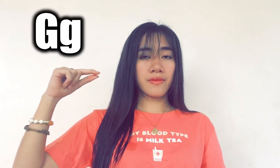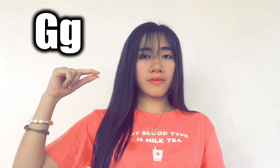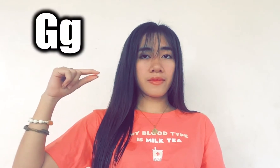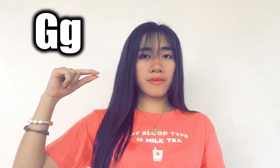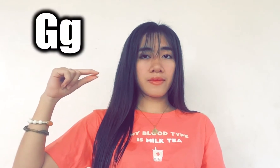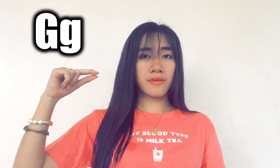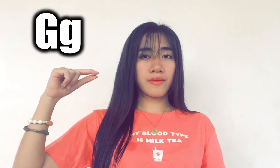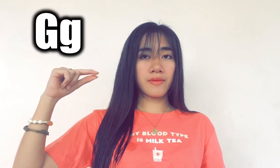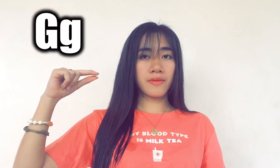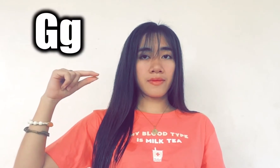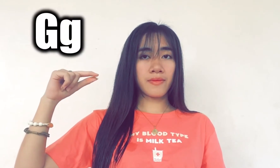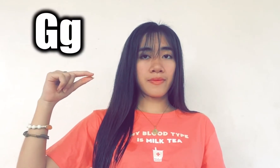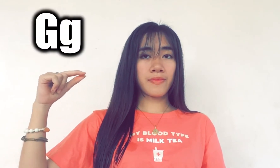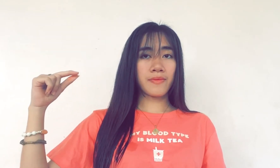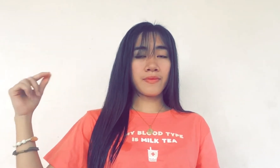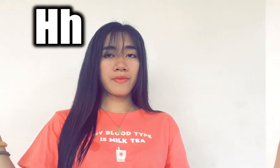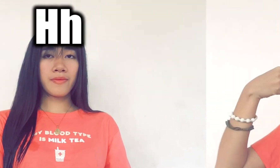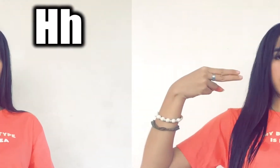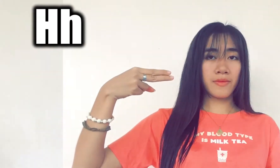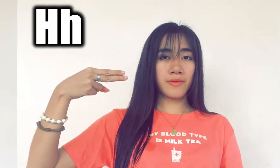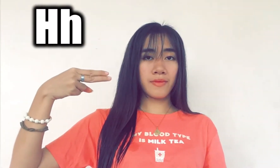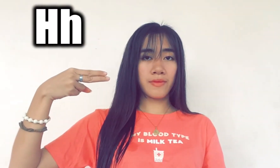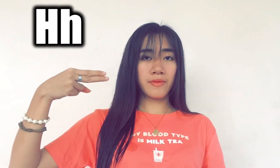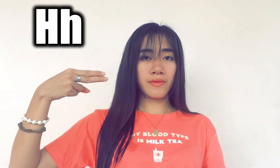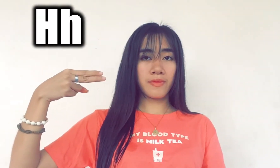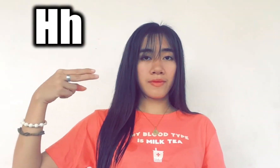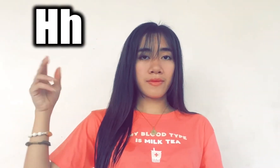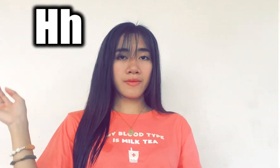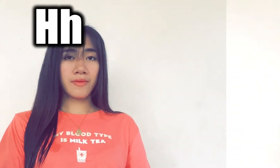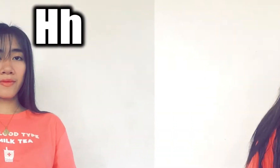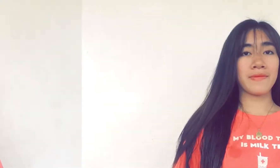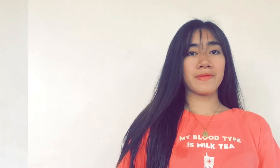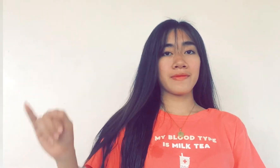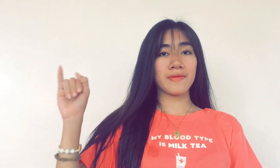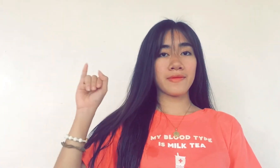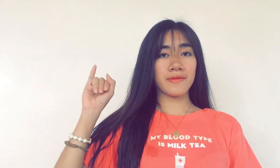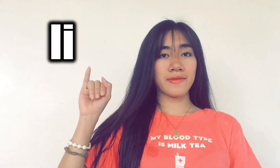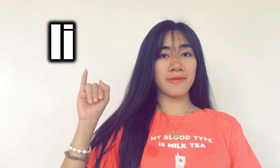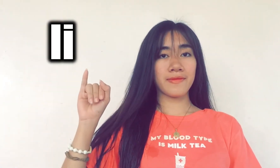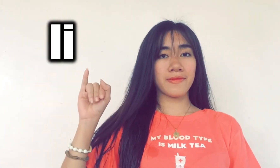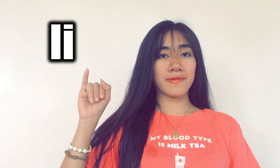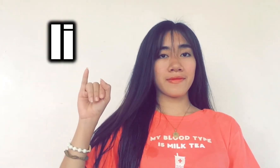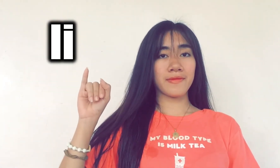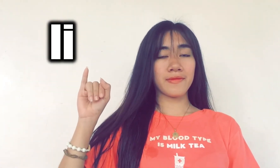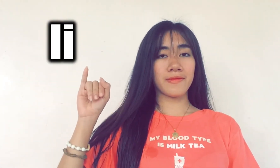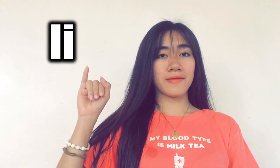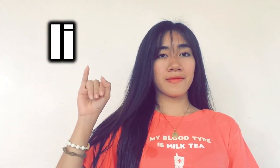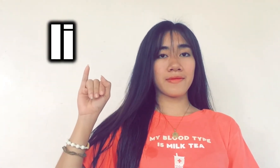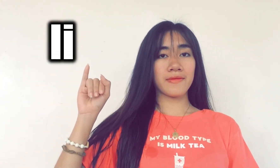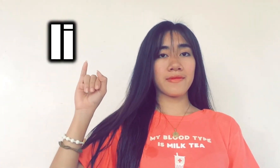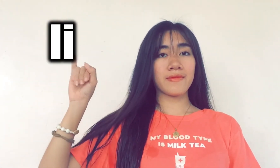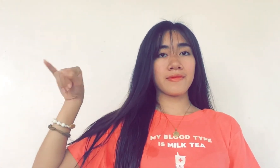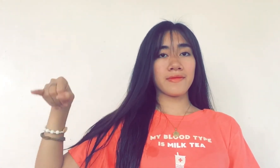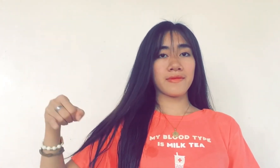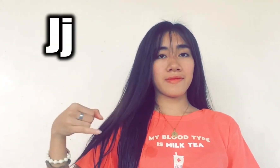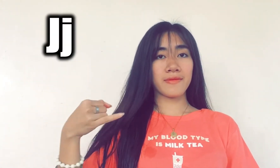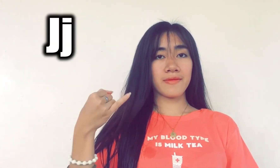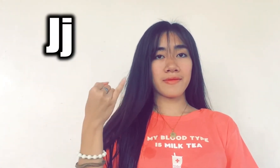H, I, J,